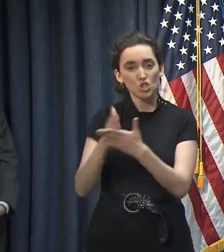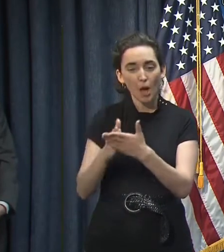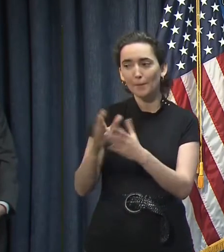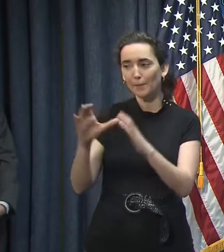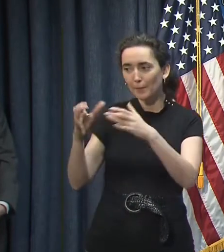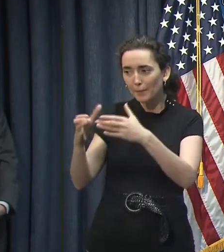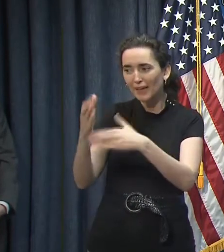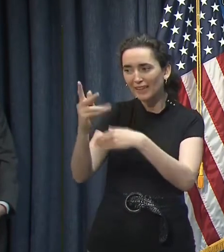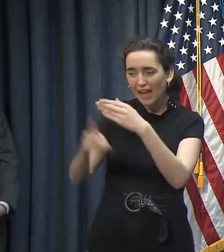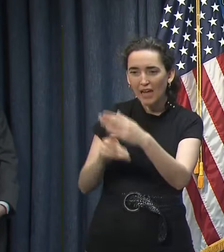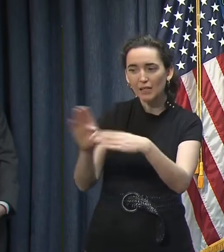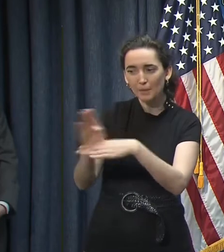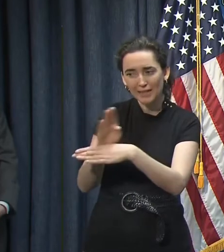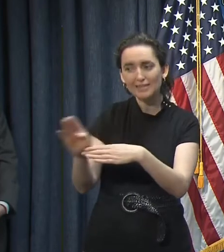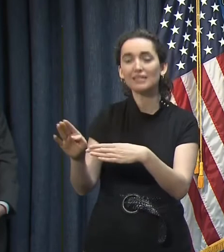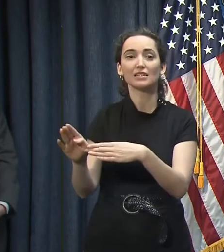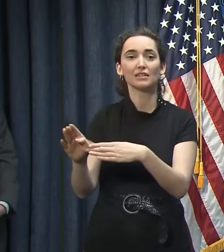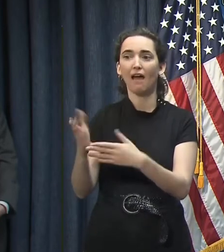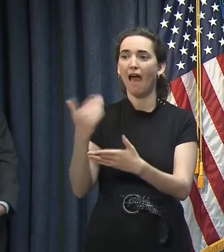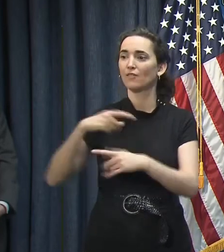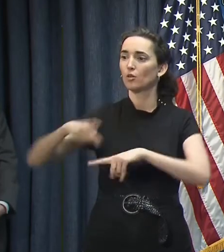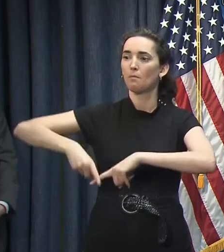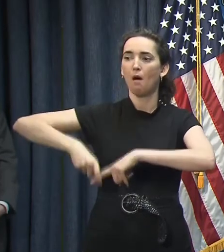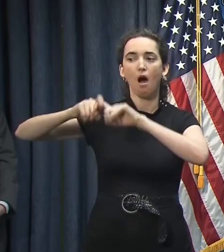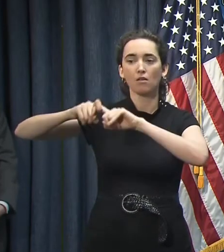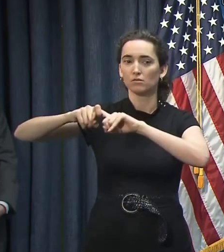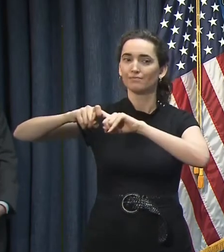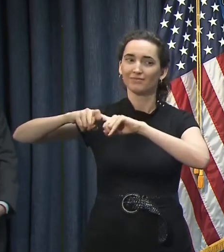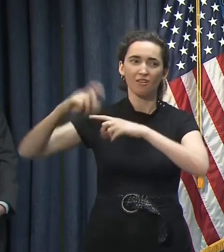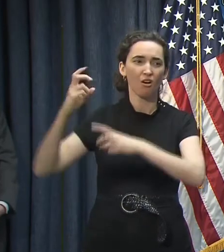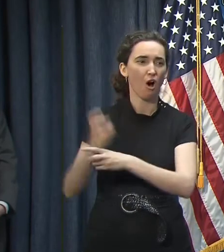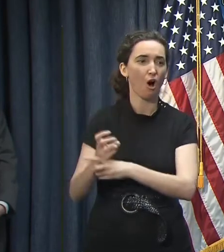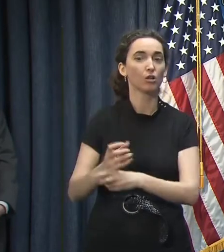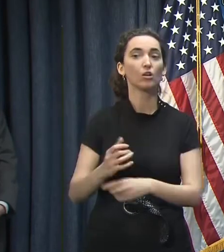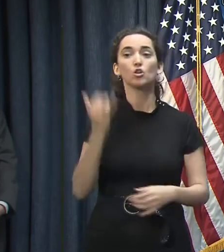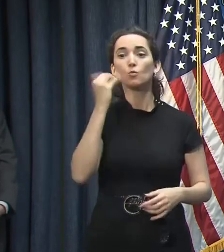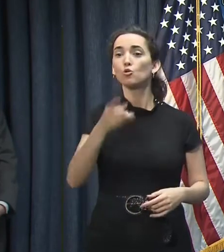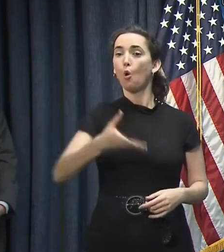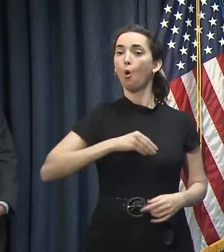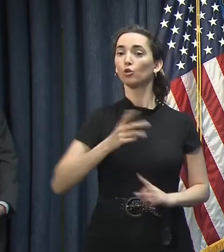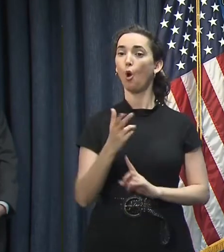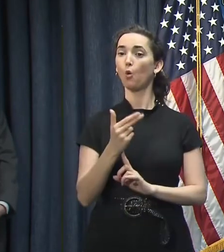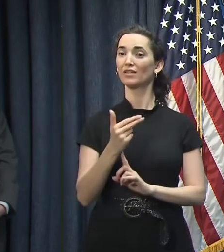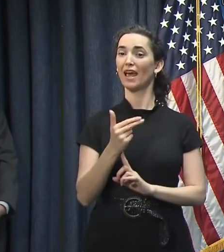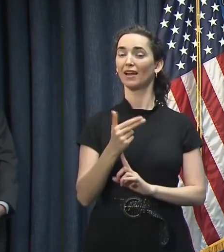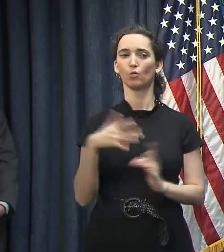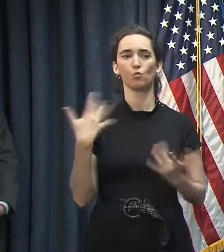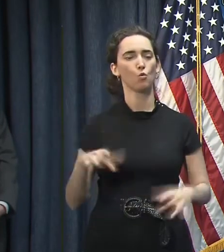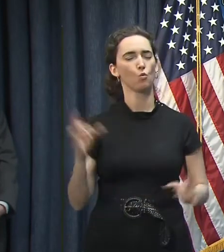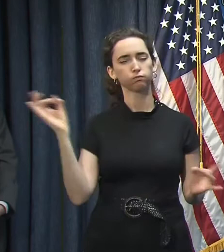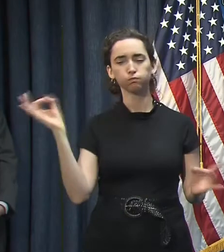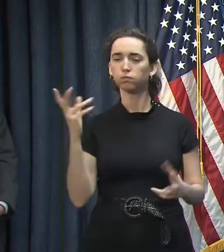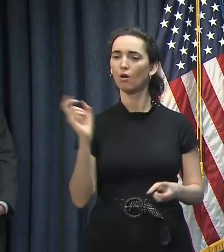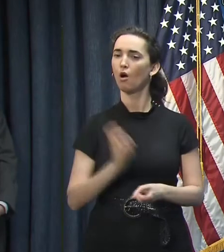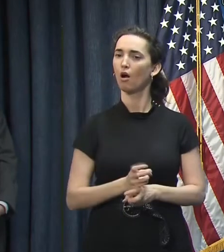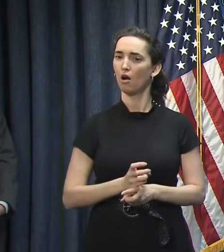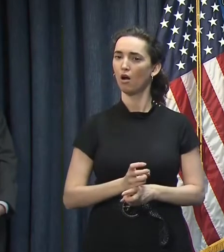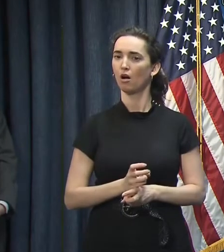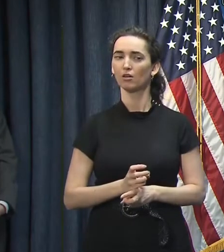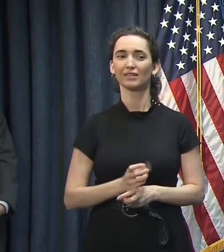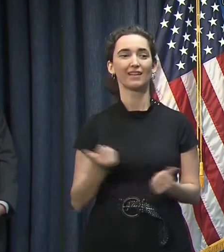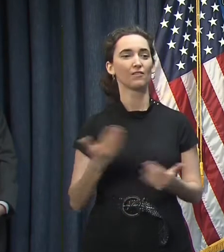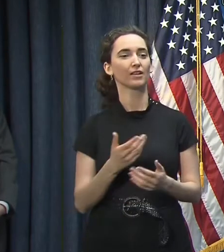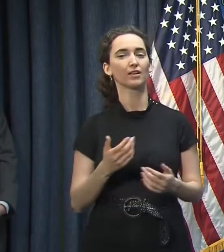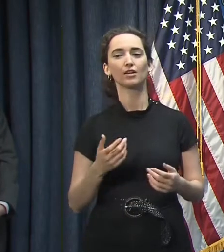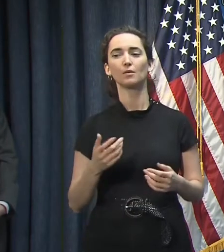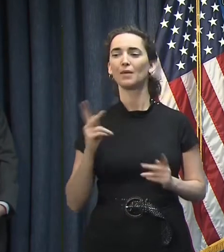their businesses have been interrupted. You know, if you're – if you own a hotel right now, extremely hard, all of those things related to